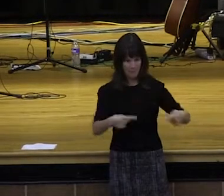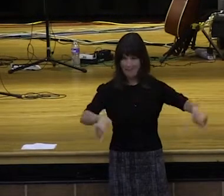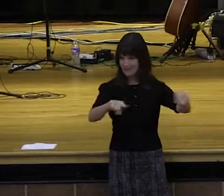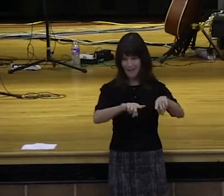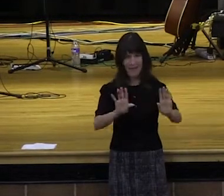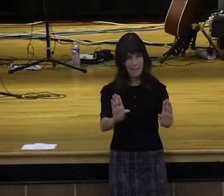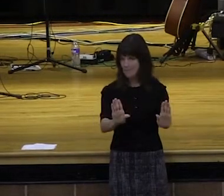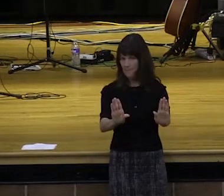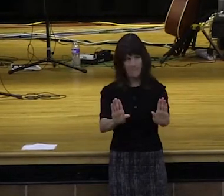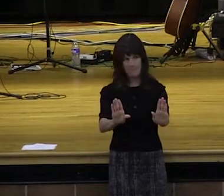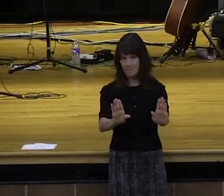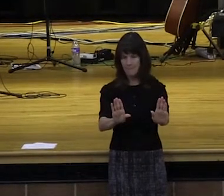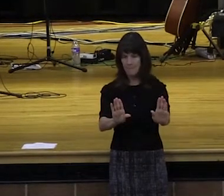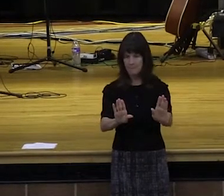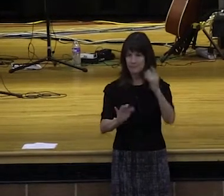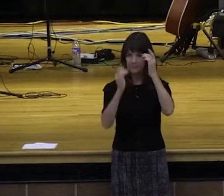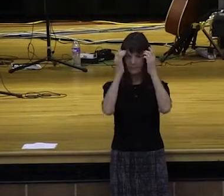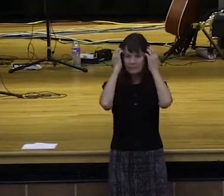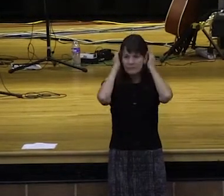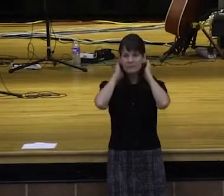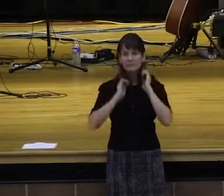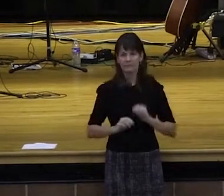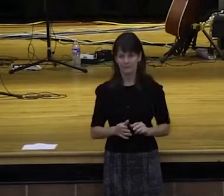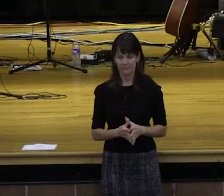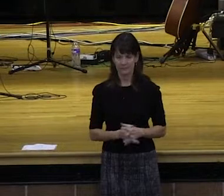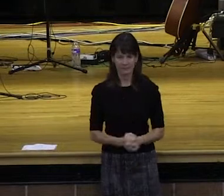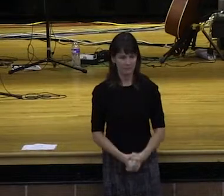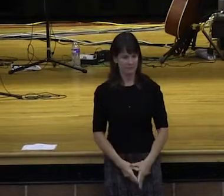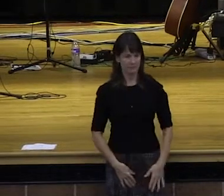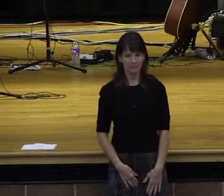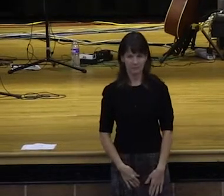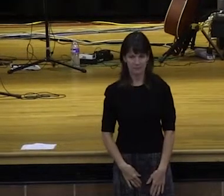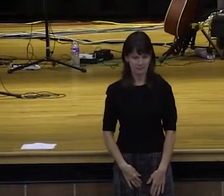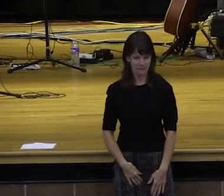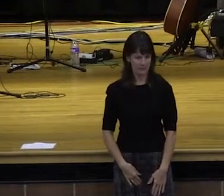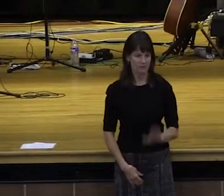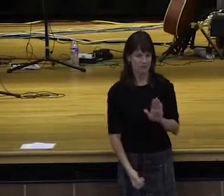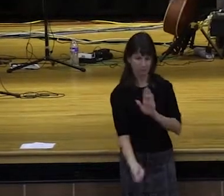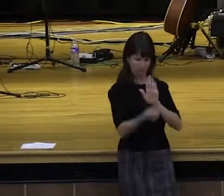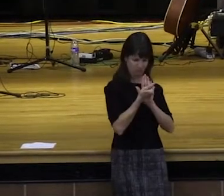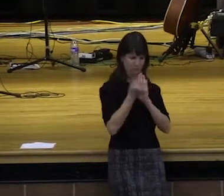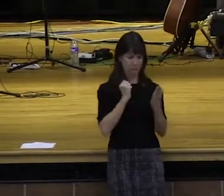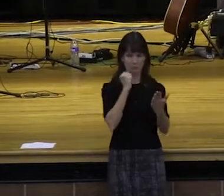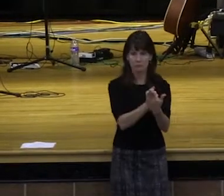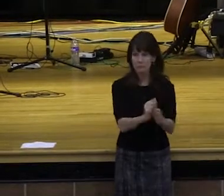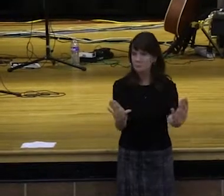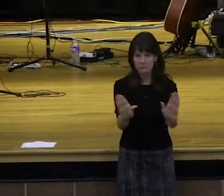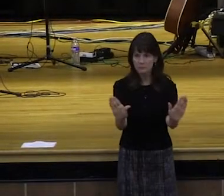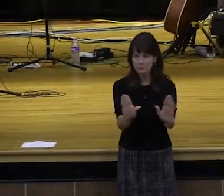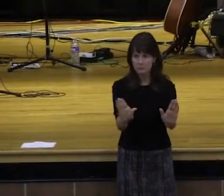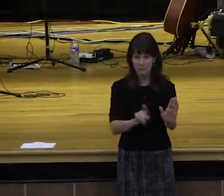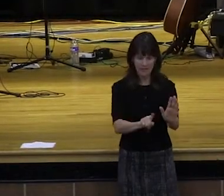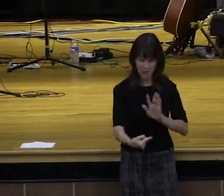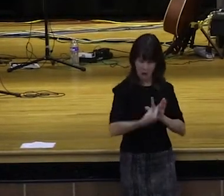evil. It goes on to say, not returning insult for insult. So somebody gives you insult, do you give